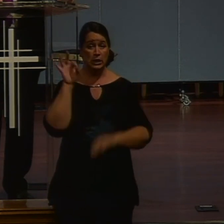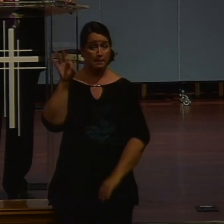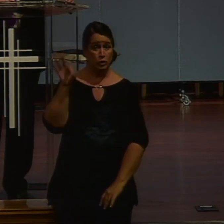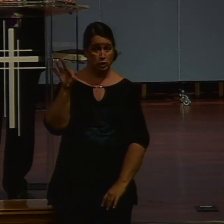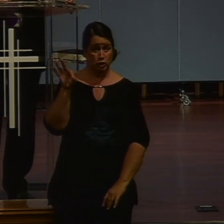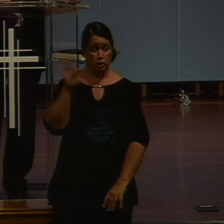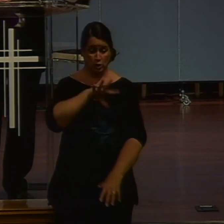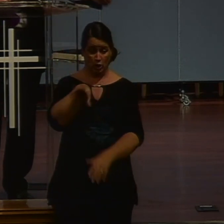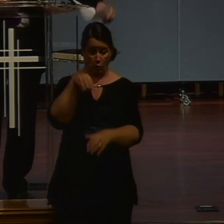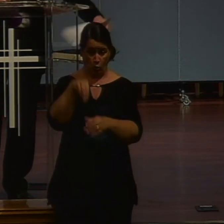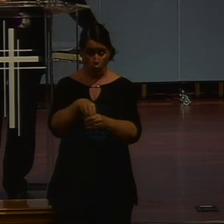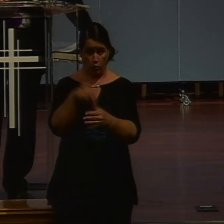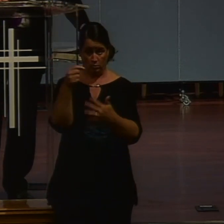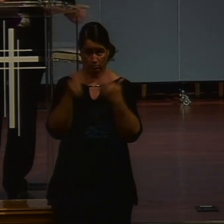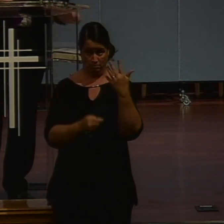Must include.